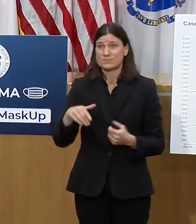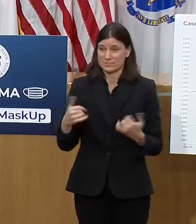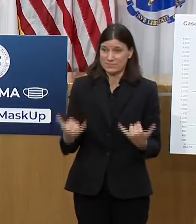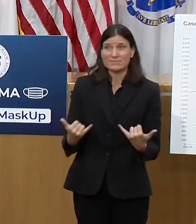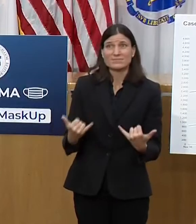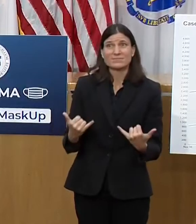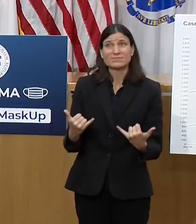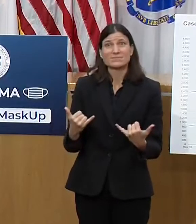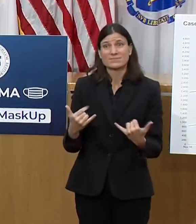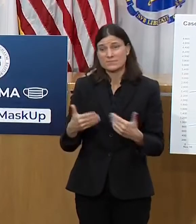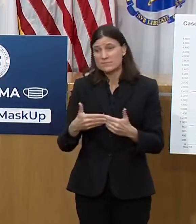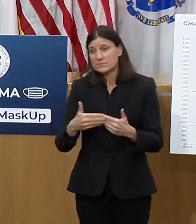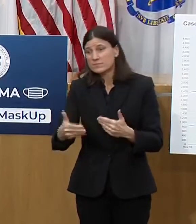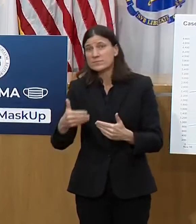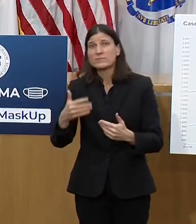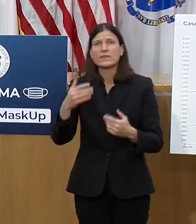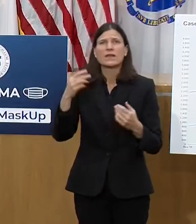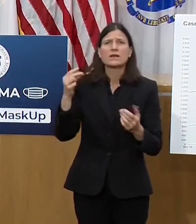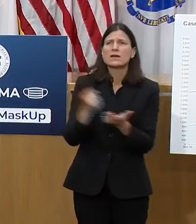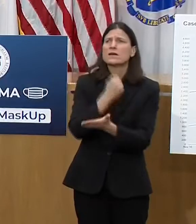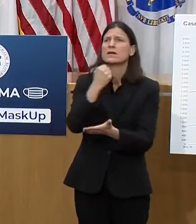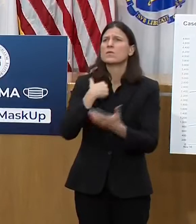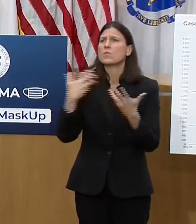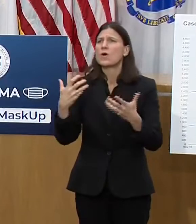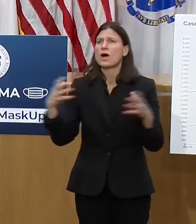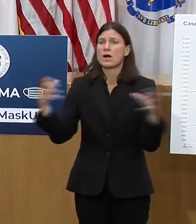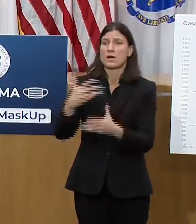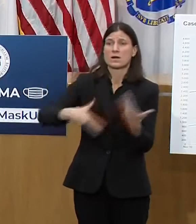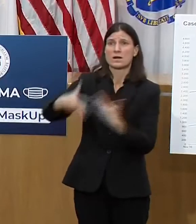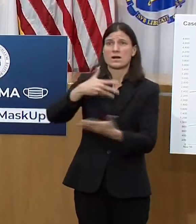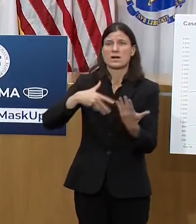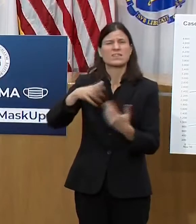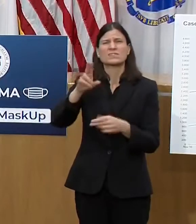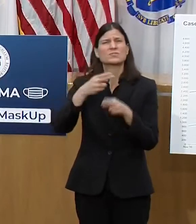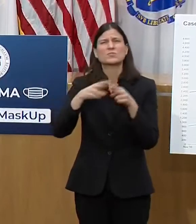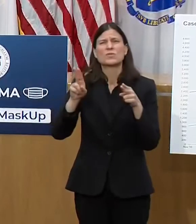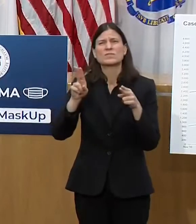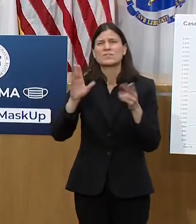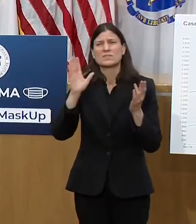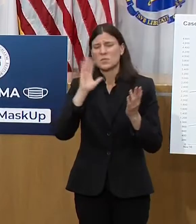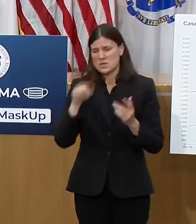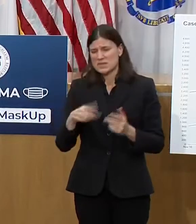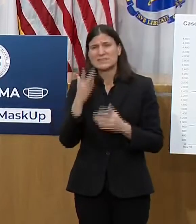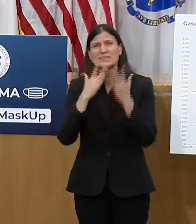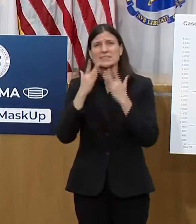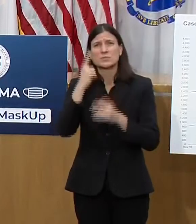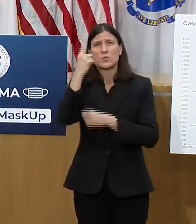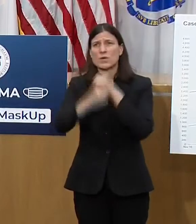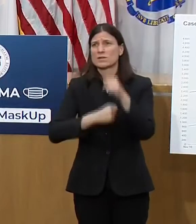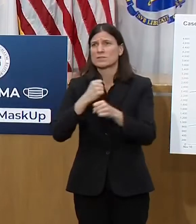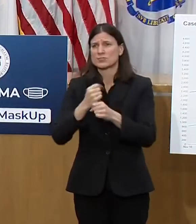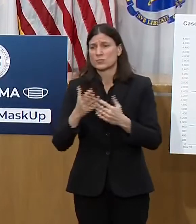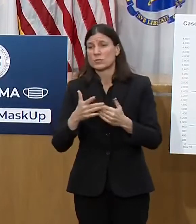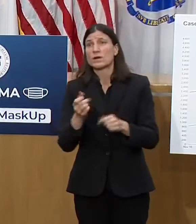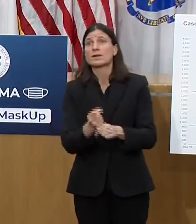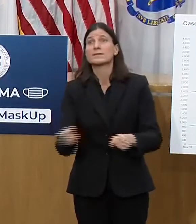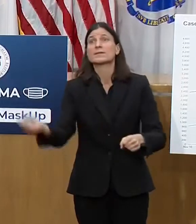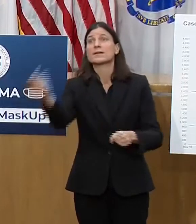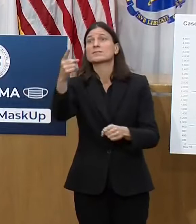one time, one month, one year. Where Christmas,